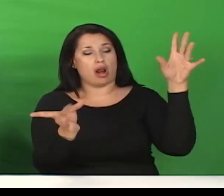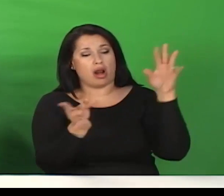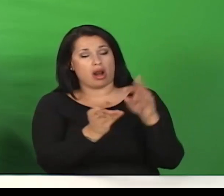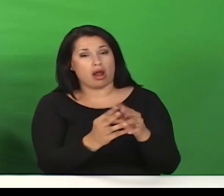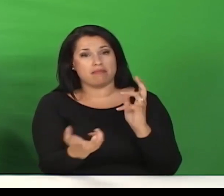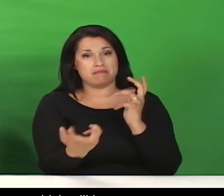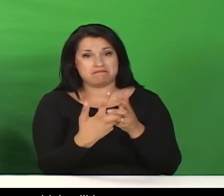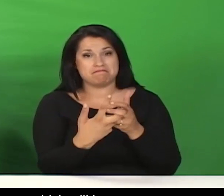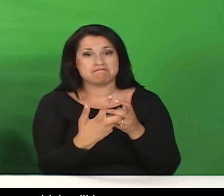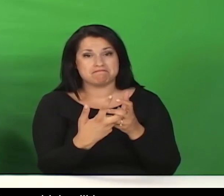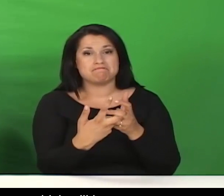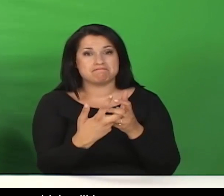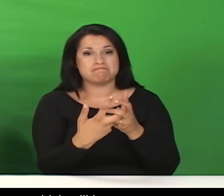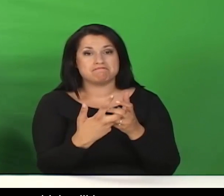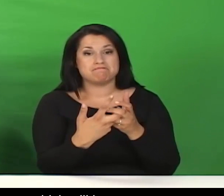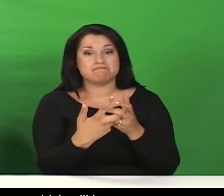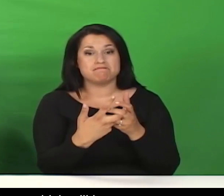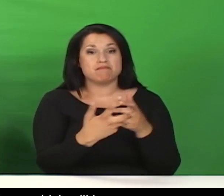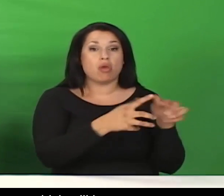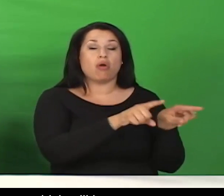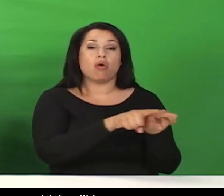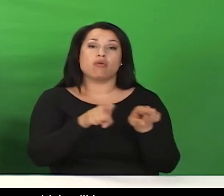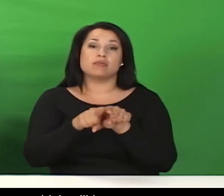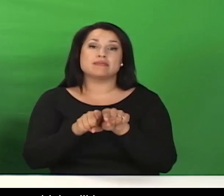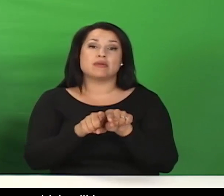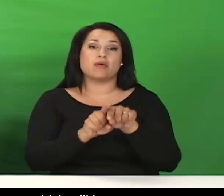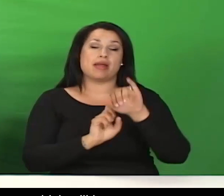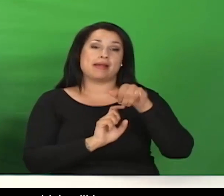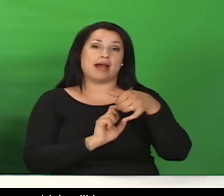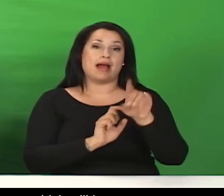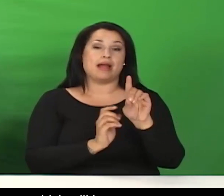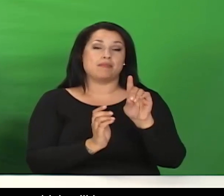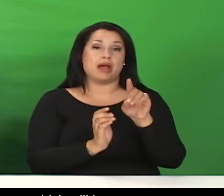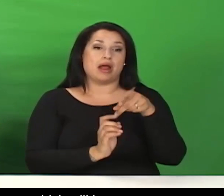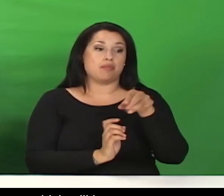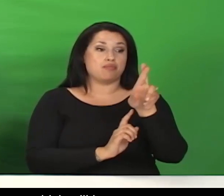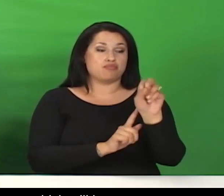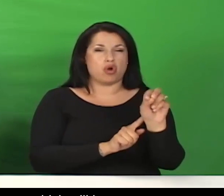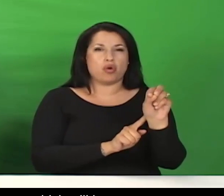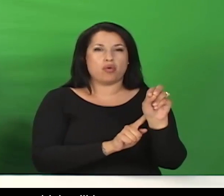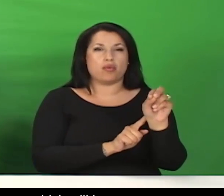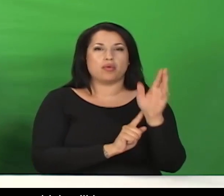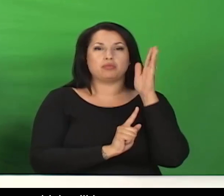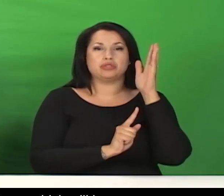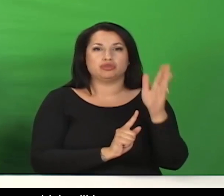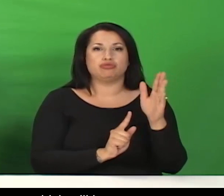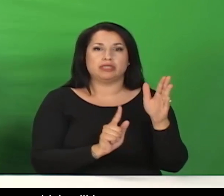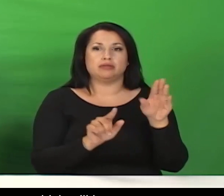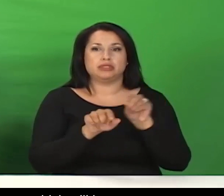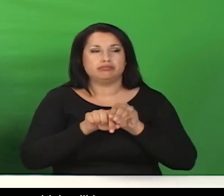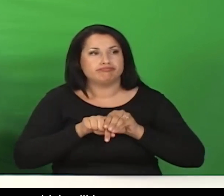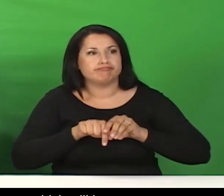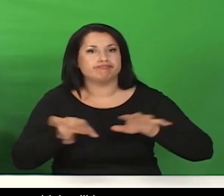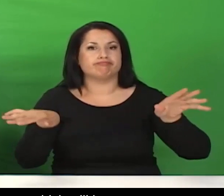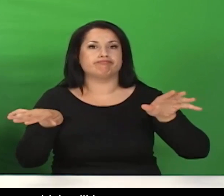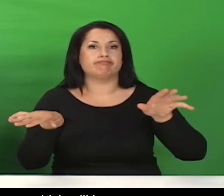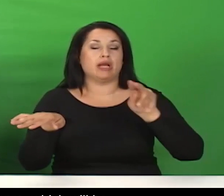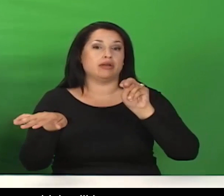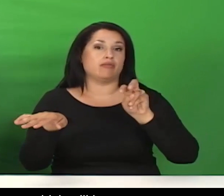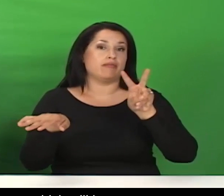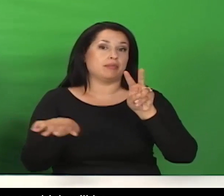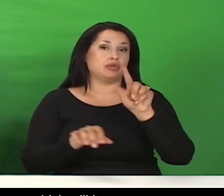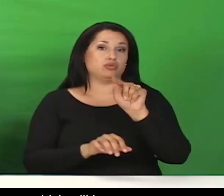In addition, the iPad Pro, which will be introduced in November of 2015.